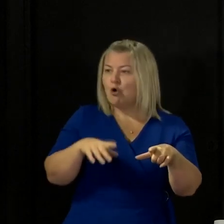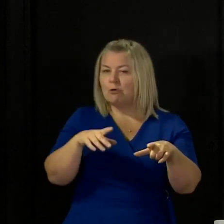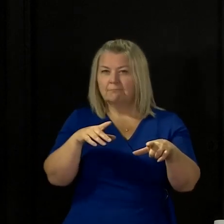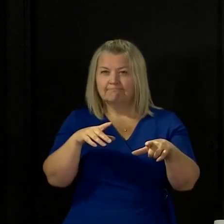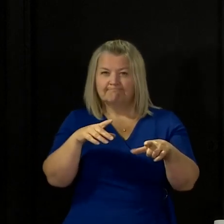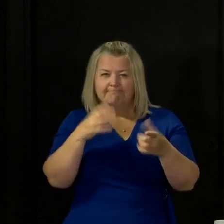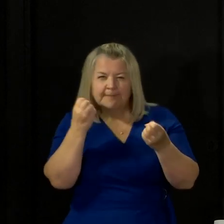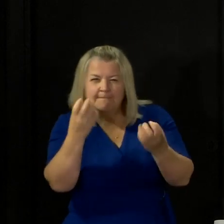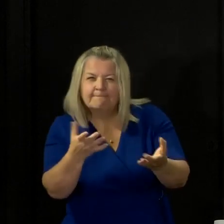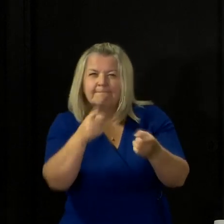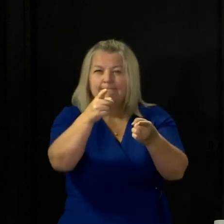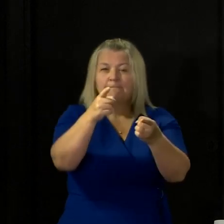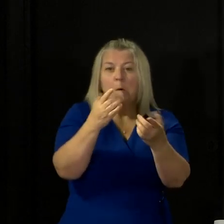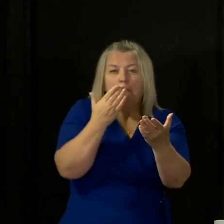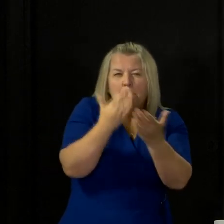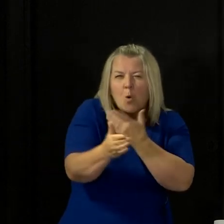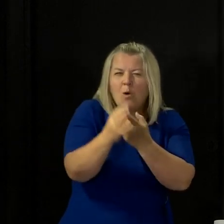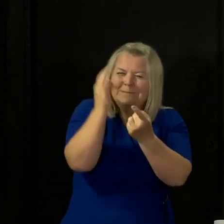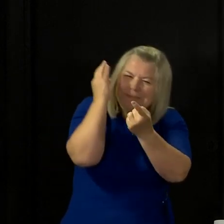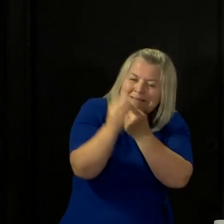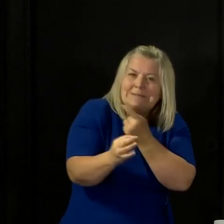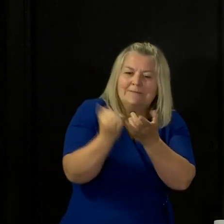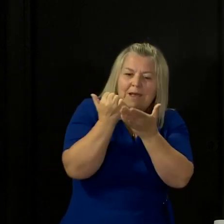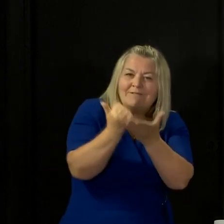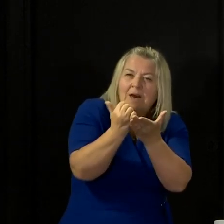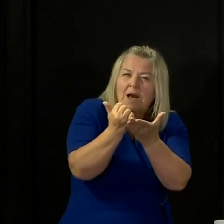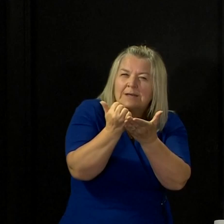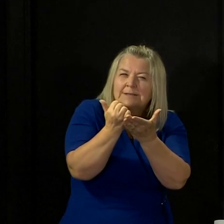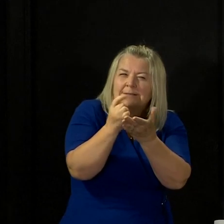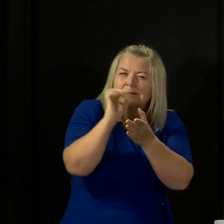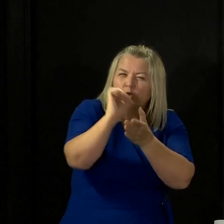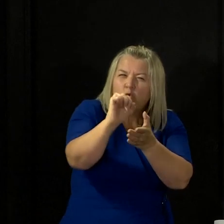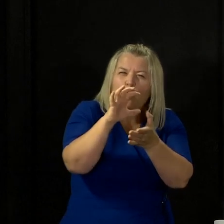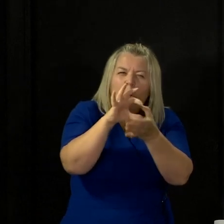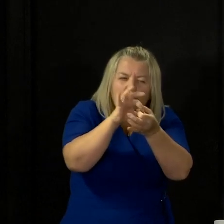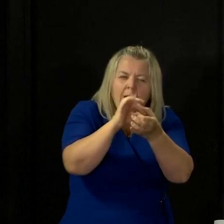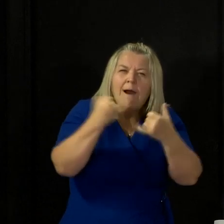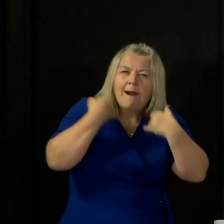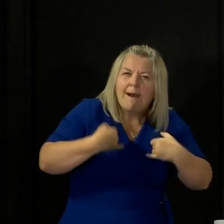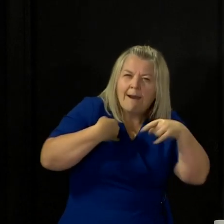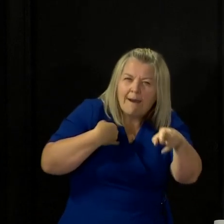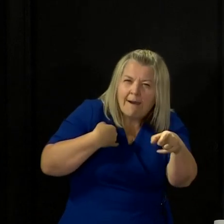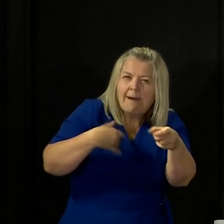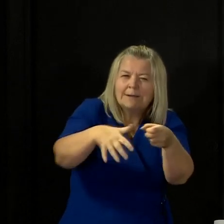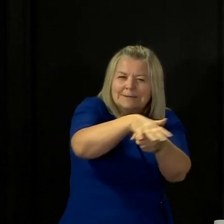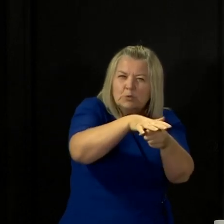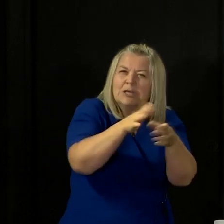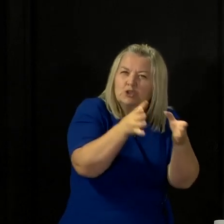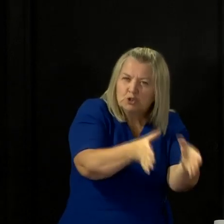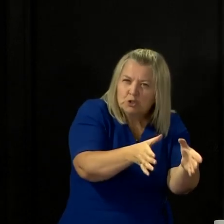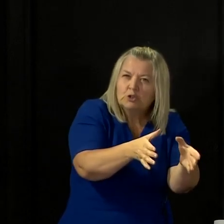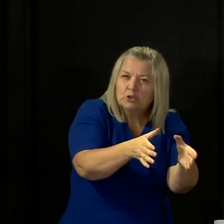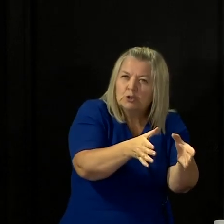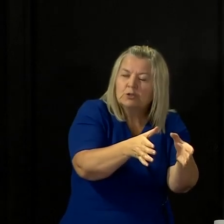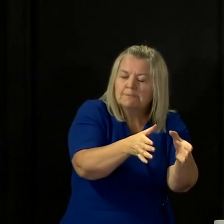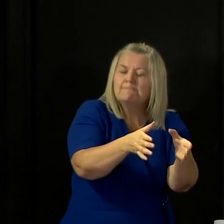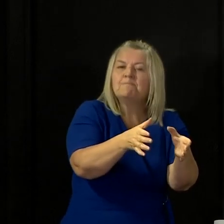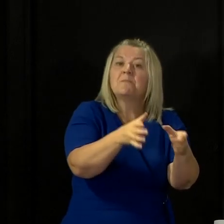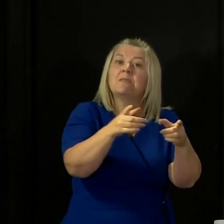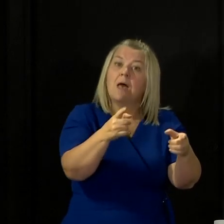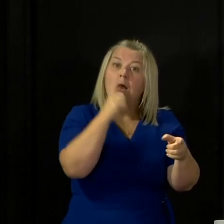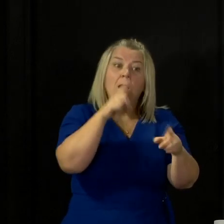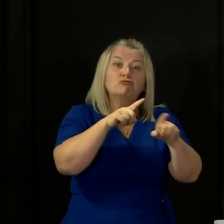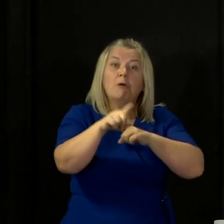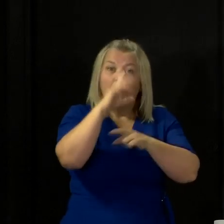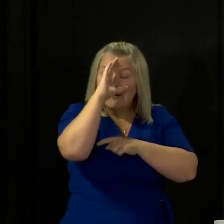we can give you more tailored advice on the risks associated with your specific condition and then set out what you can do to